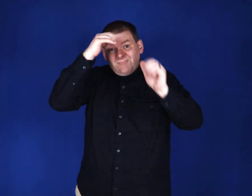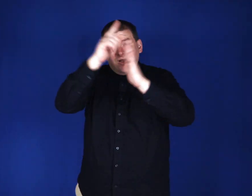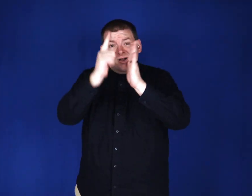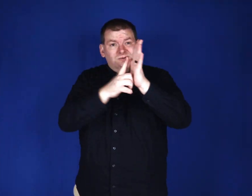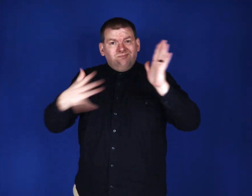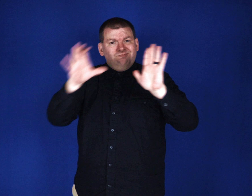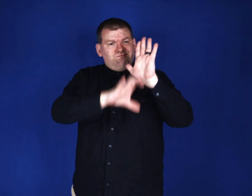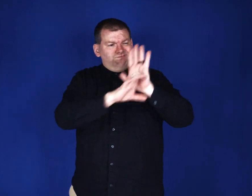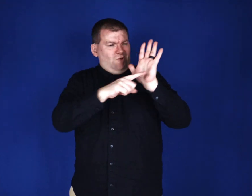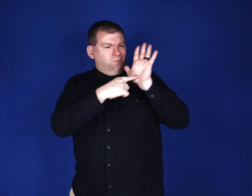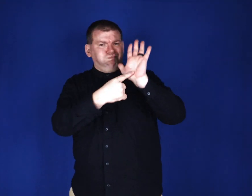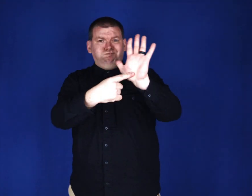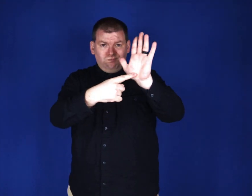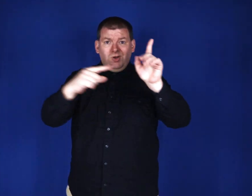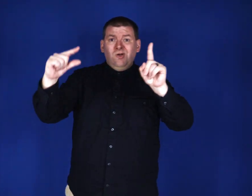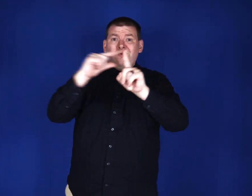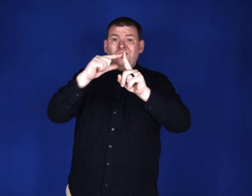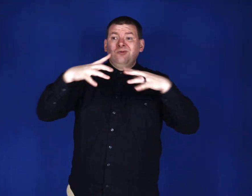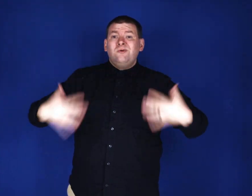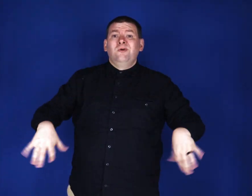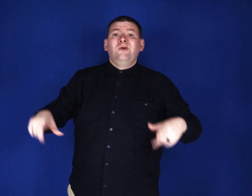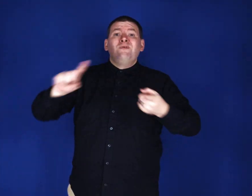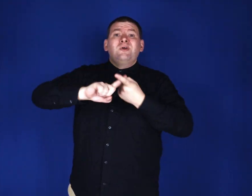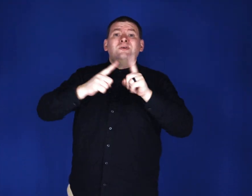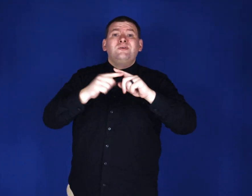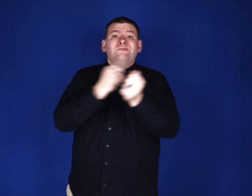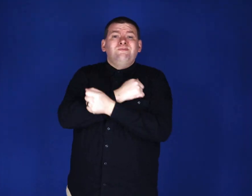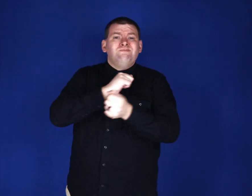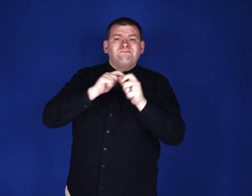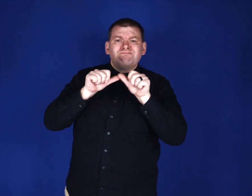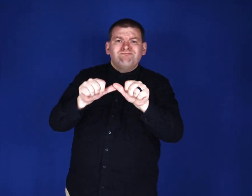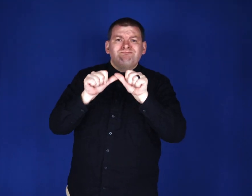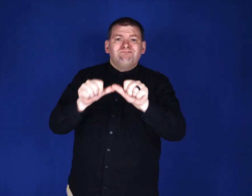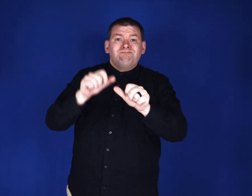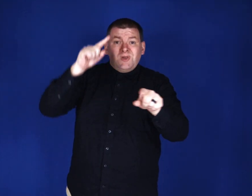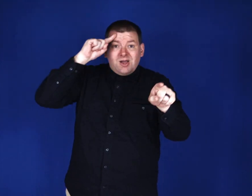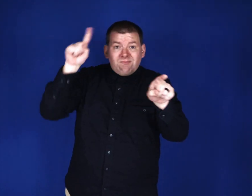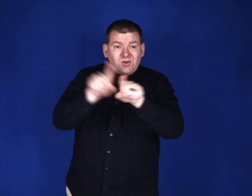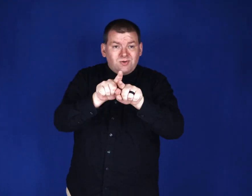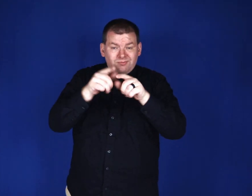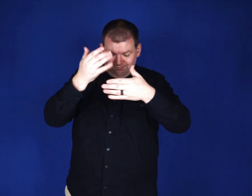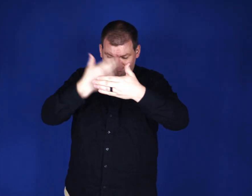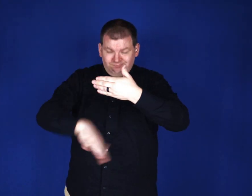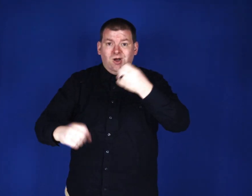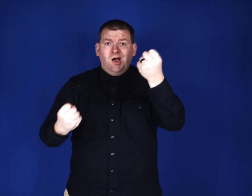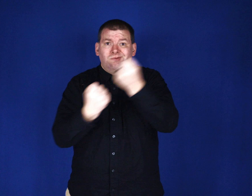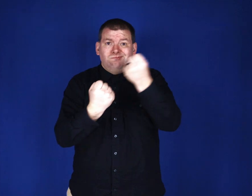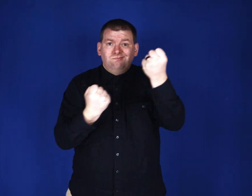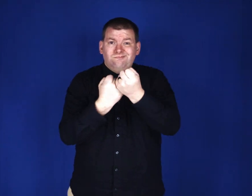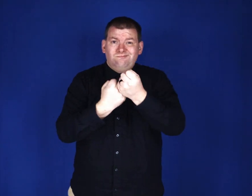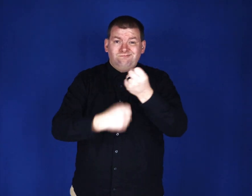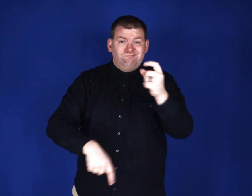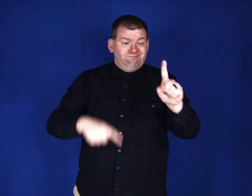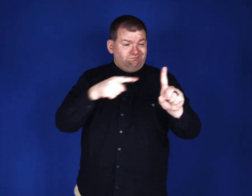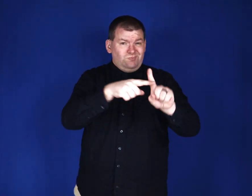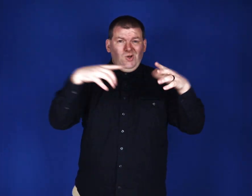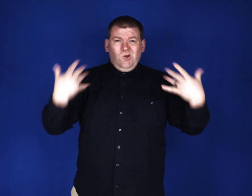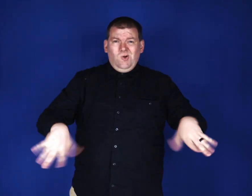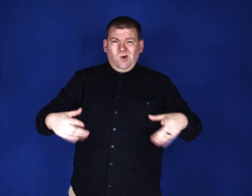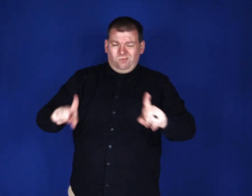-law's character embodies the words, a friend loveth at all times, and a brother is born for adversity. He has stood